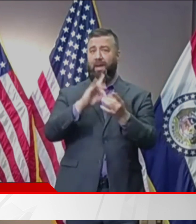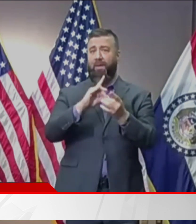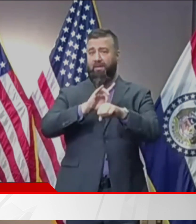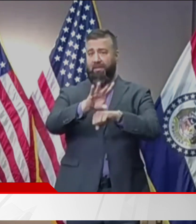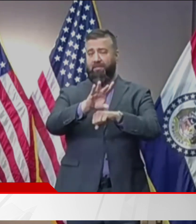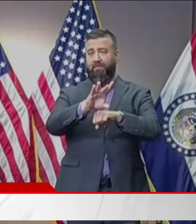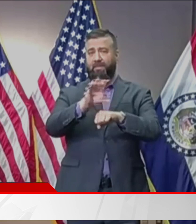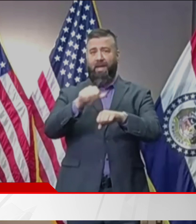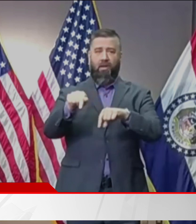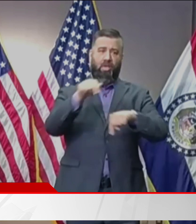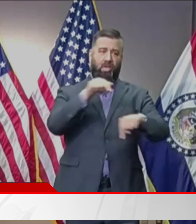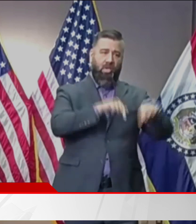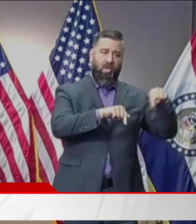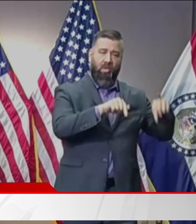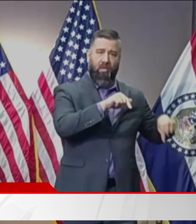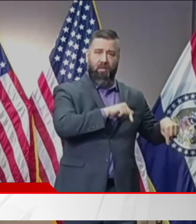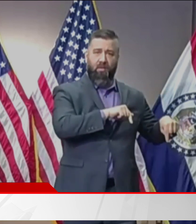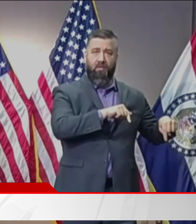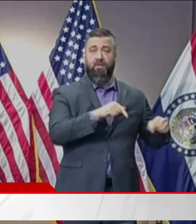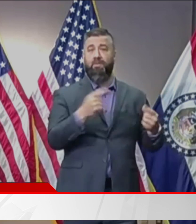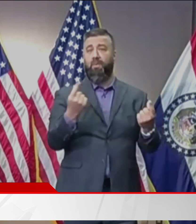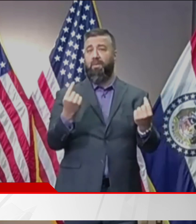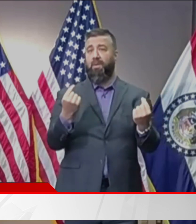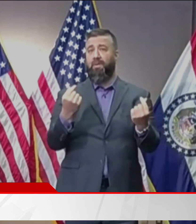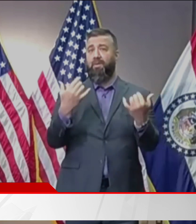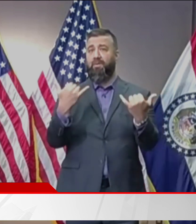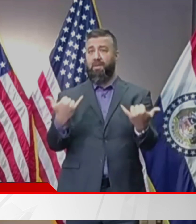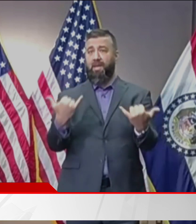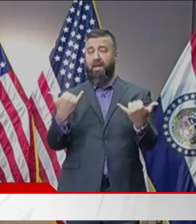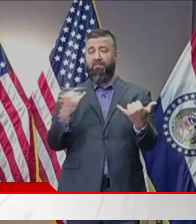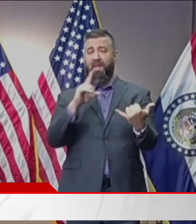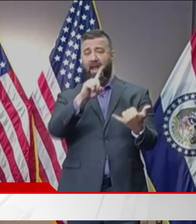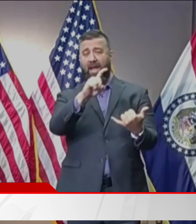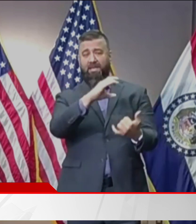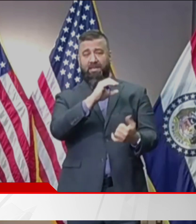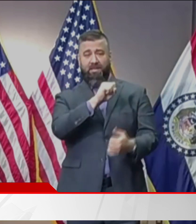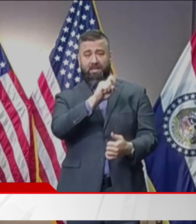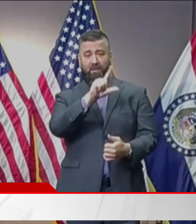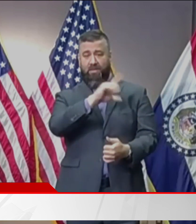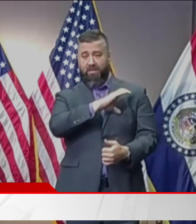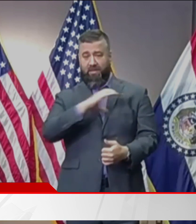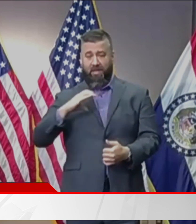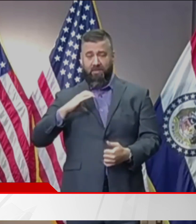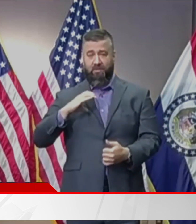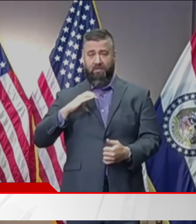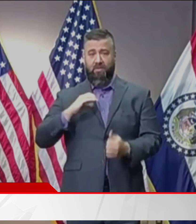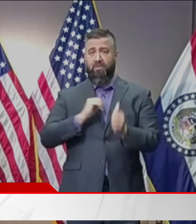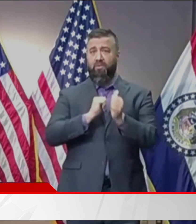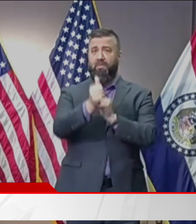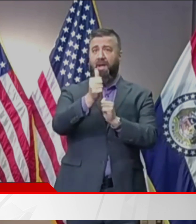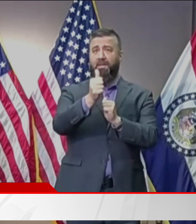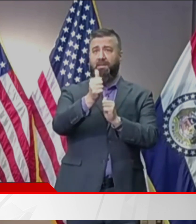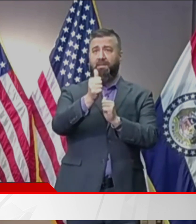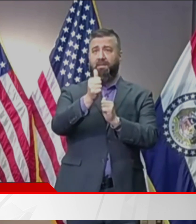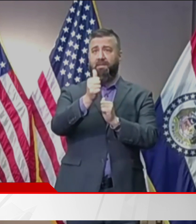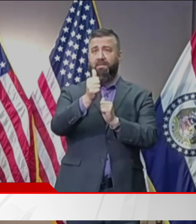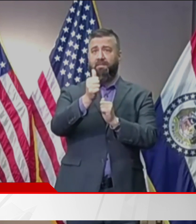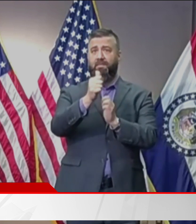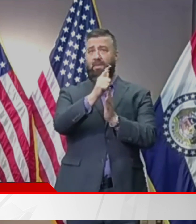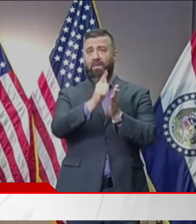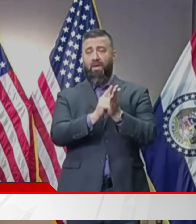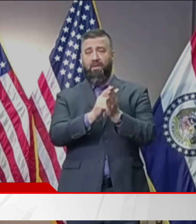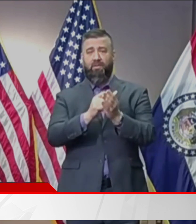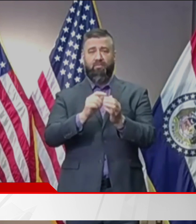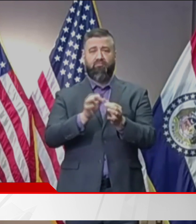today I'll be asking the St. Louis County Council to pass an emergency ordinance to stay evictions by fully implementing the CDC's latest